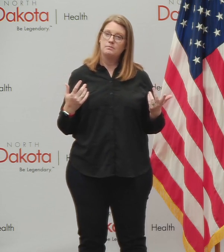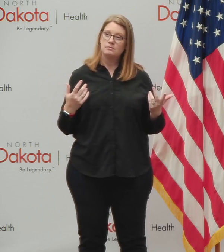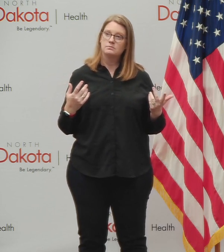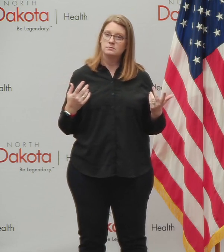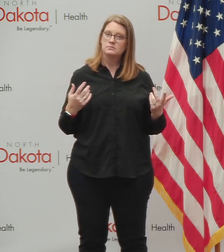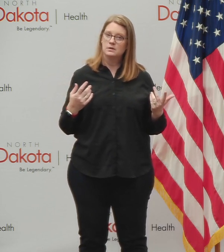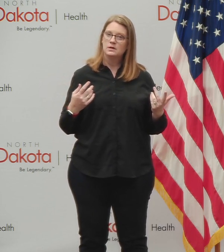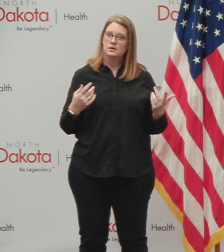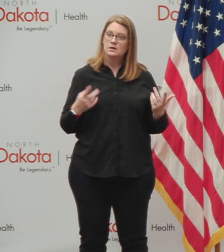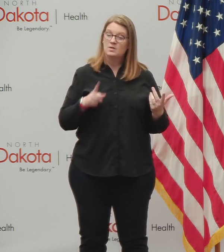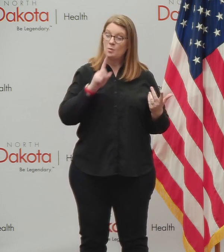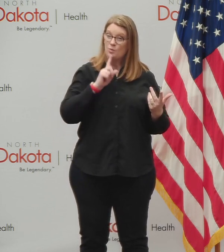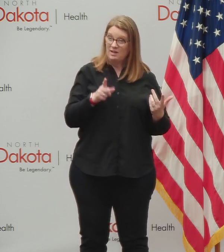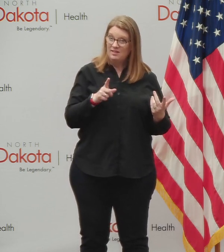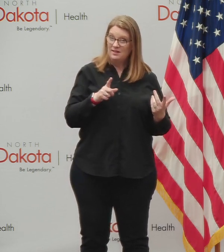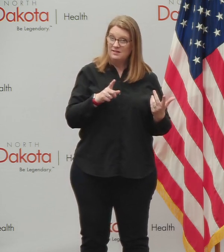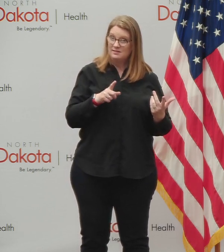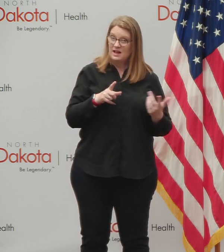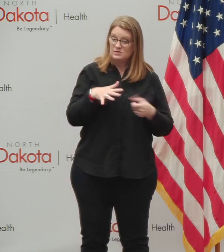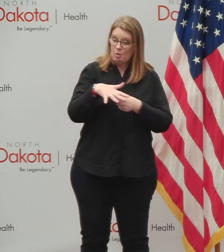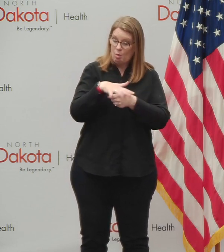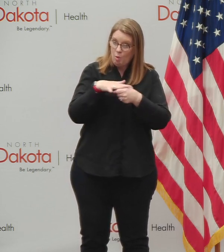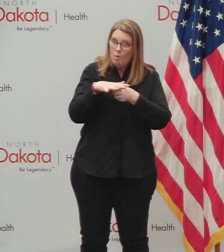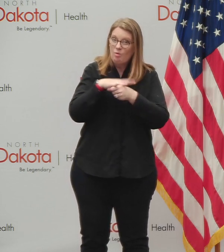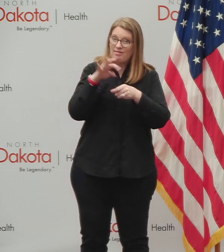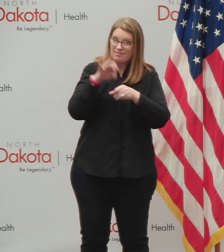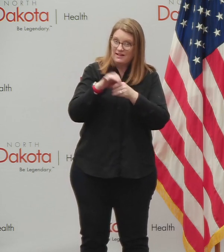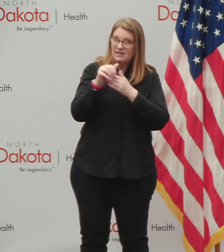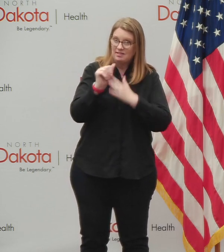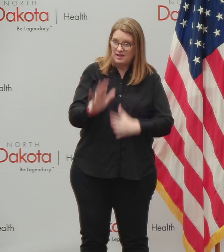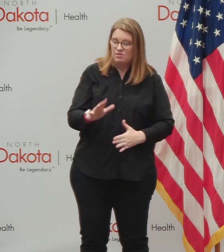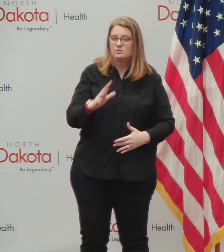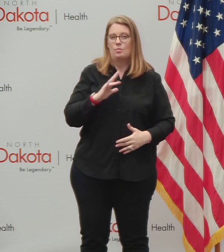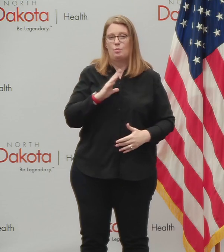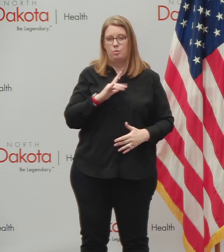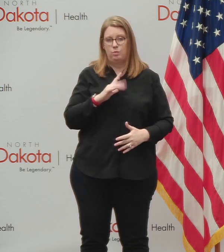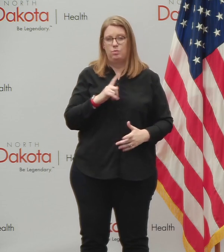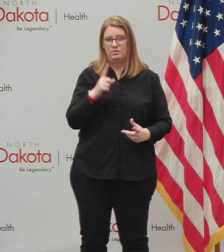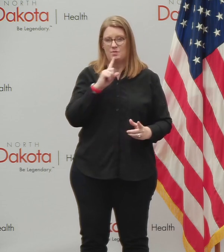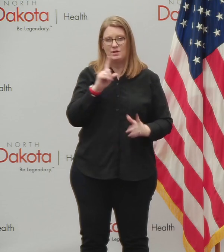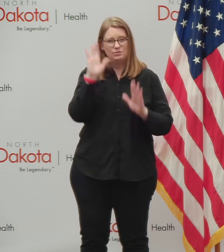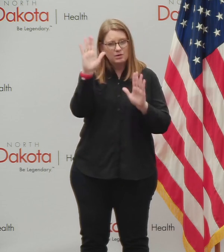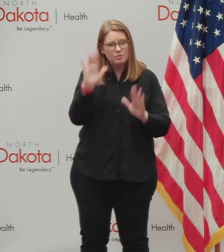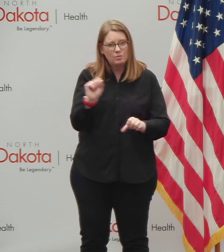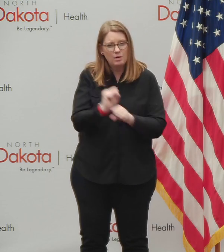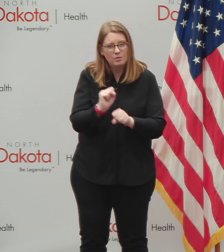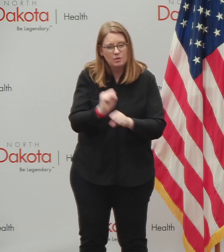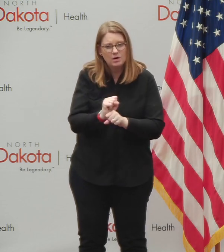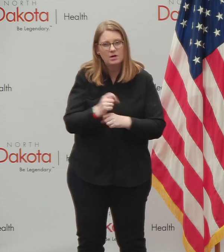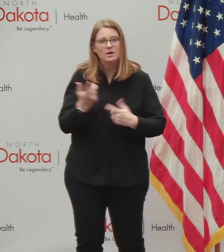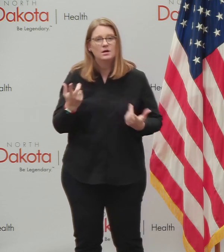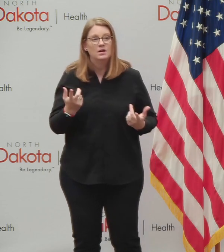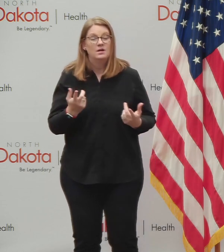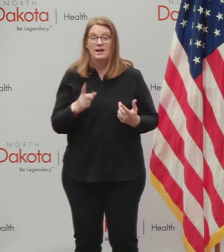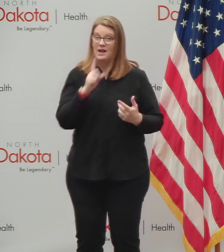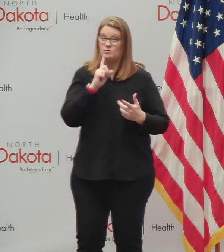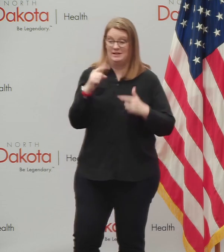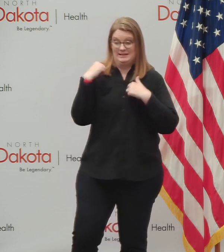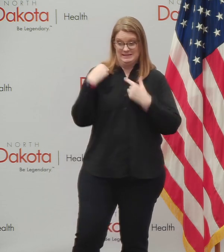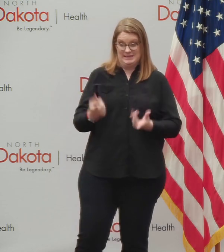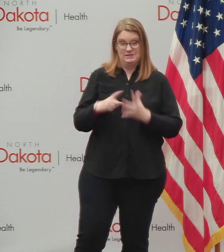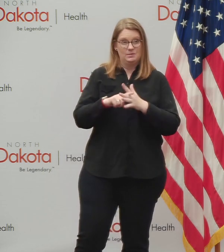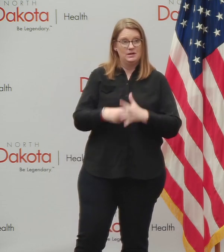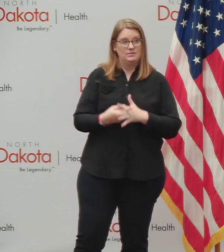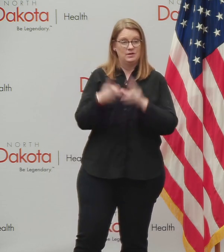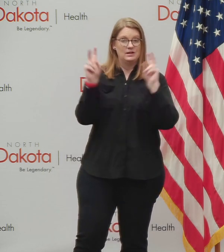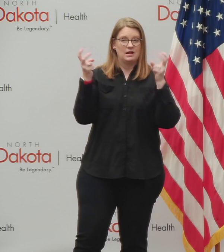doing their job as local, local elected leaders. Uh, we've talked about it all along, and even as part of our administration from the very beginning, we've had